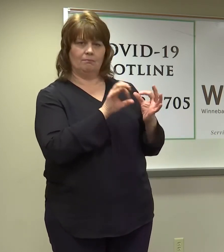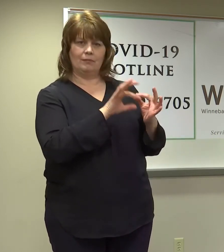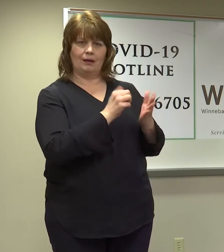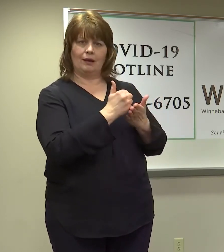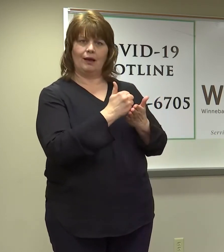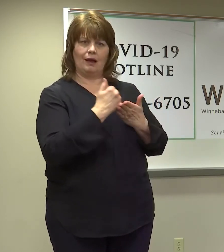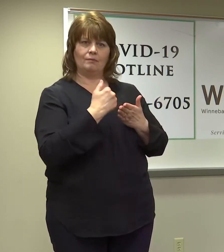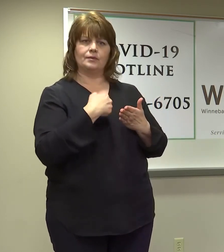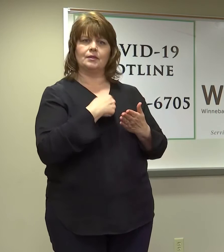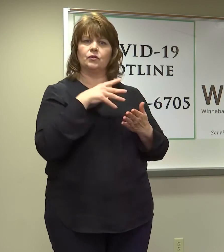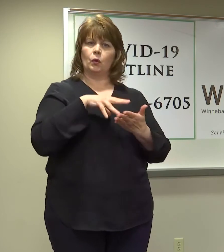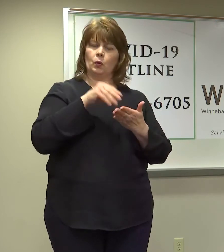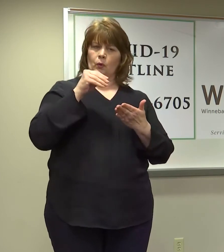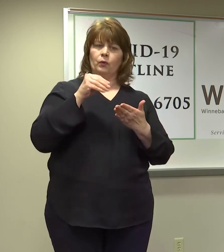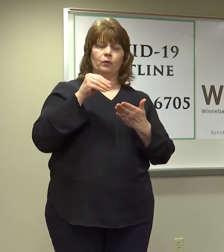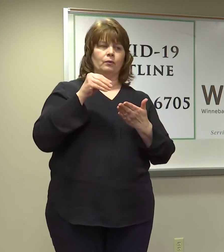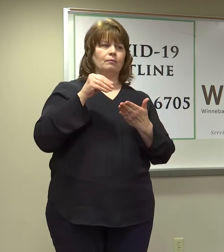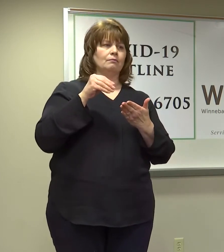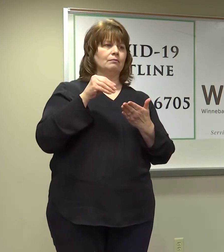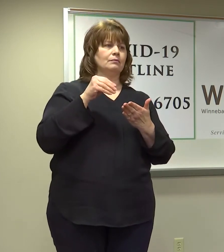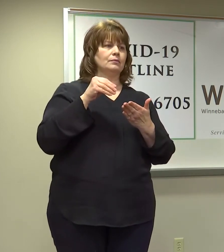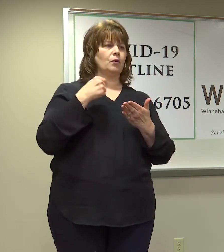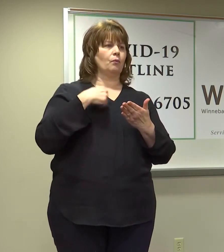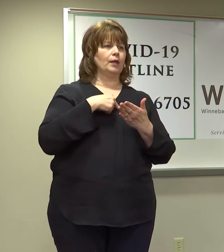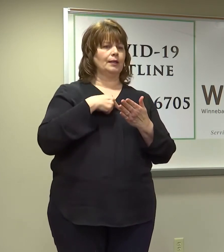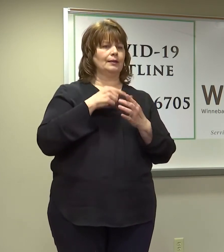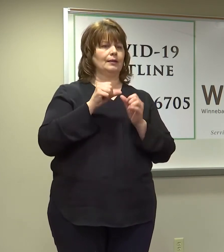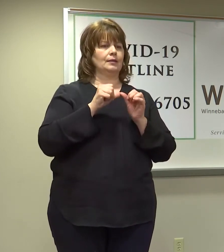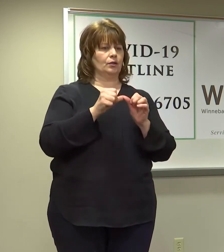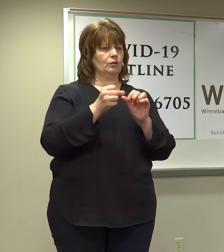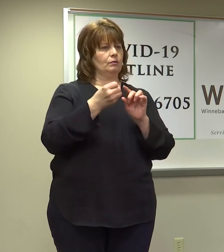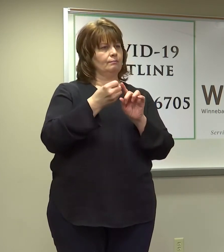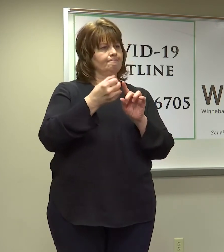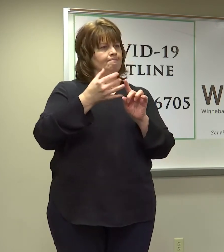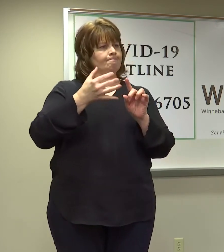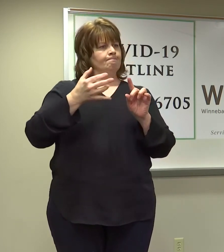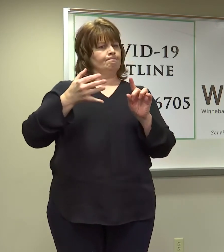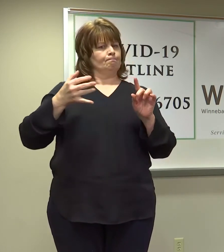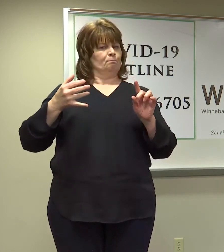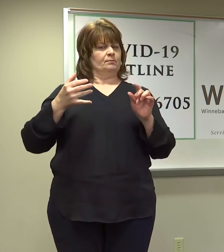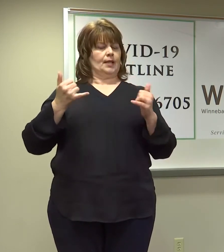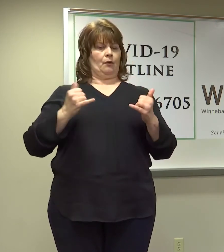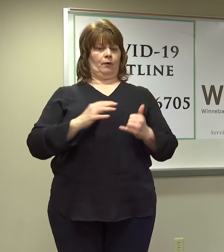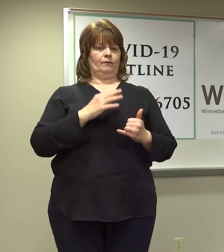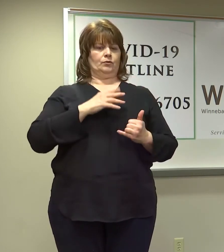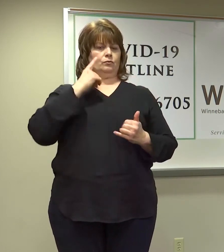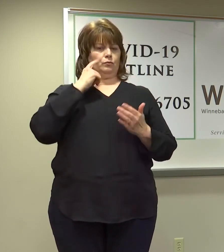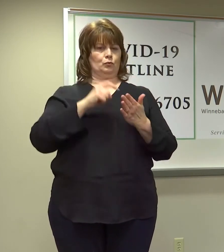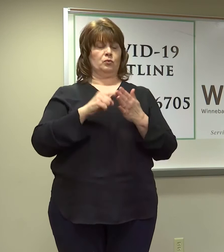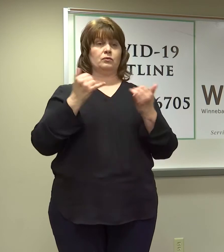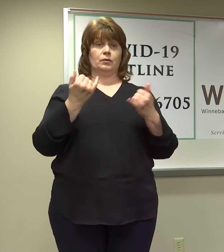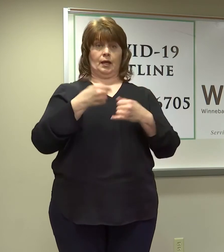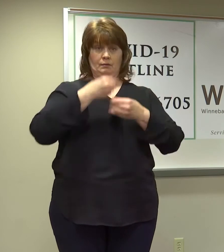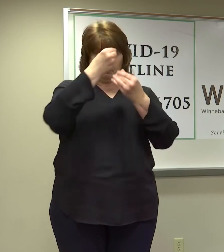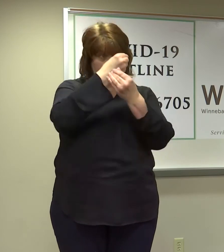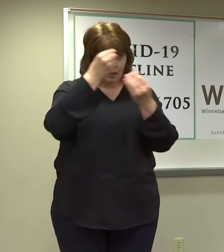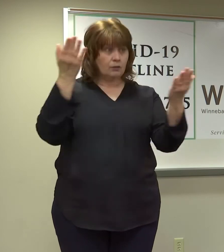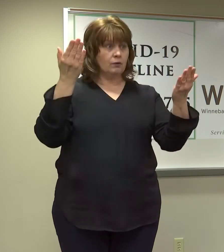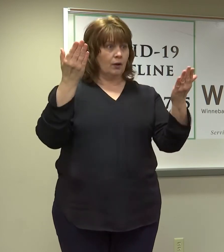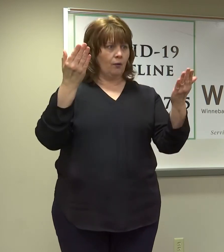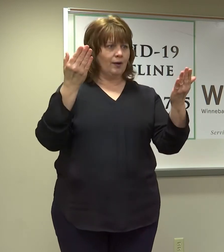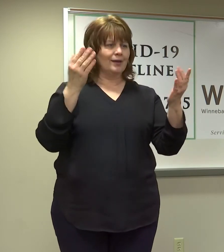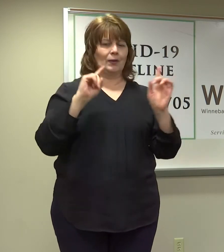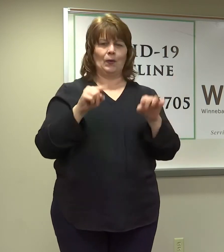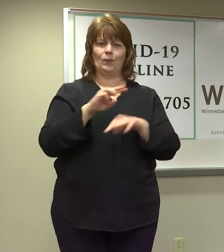we learned the issues early. So, then, as we expanded out and put our official notice out today, here's where you can go, that we've resolved those